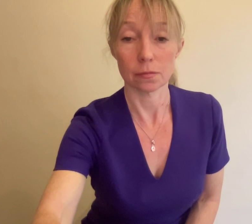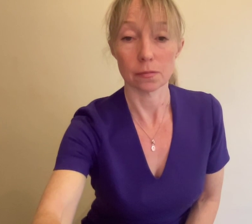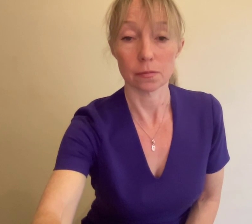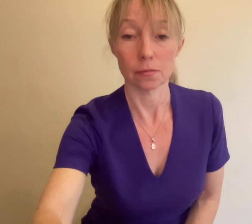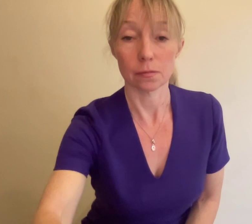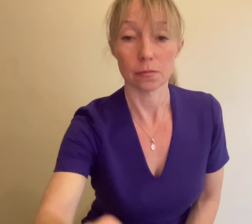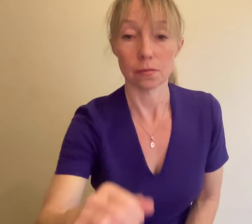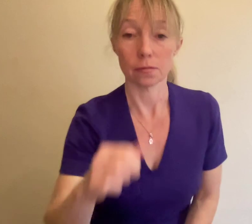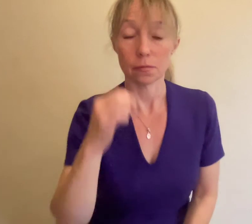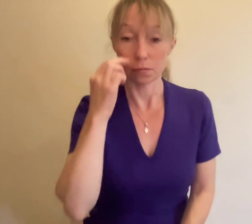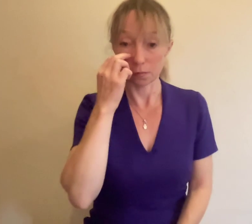Get the 3. difference to